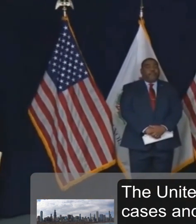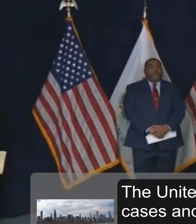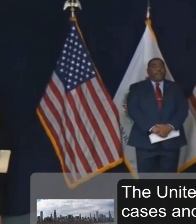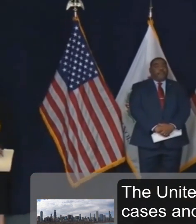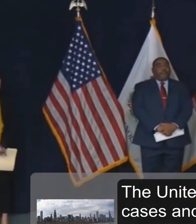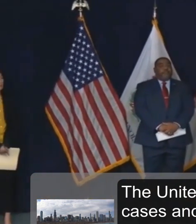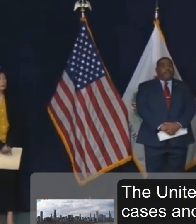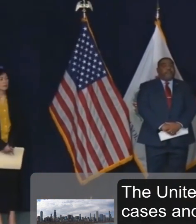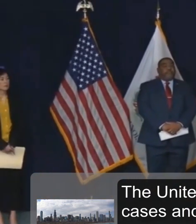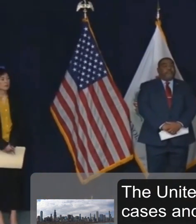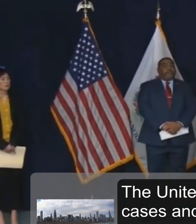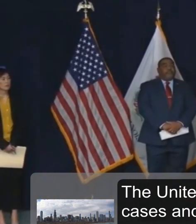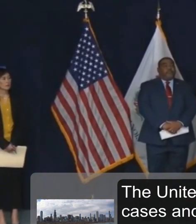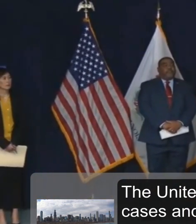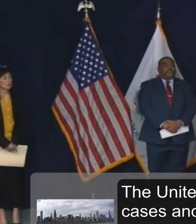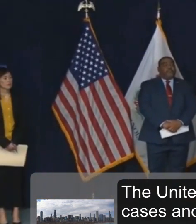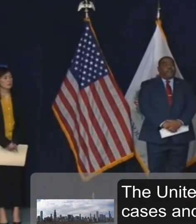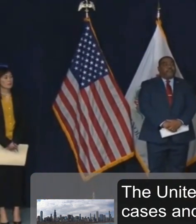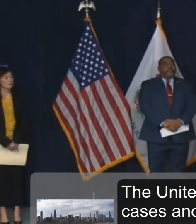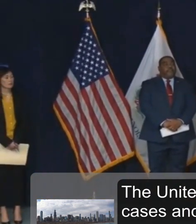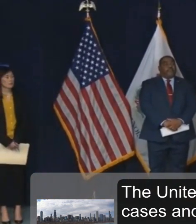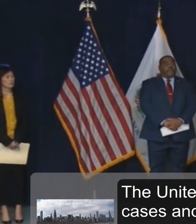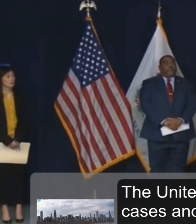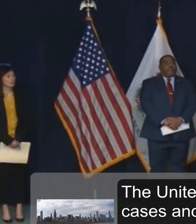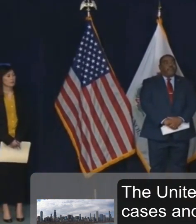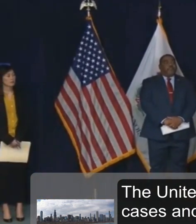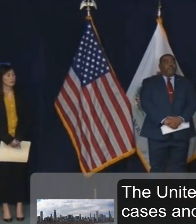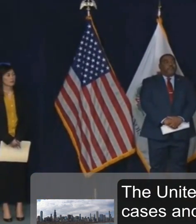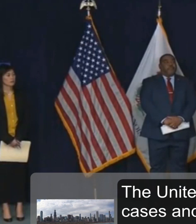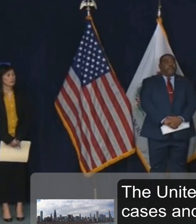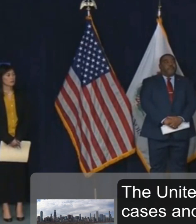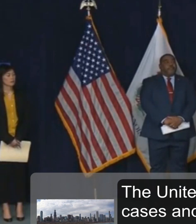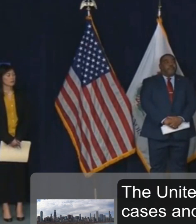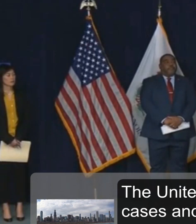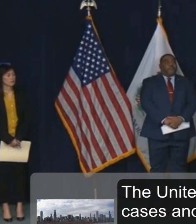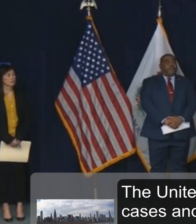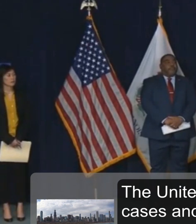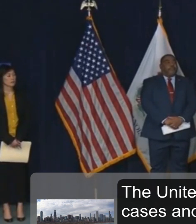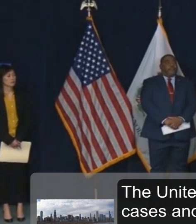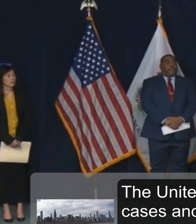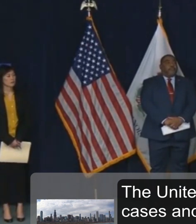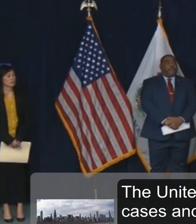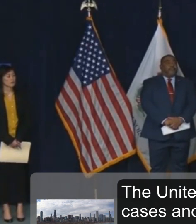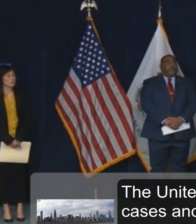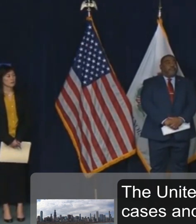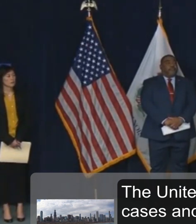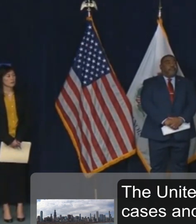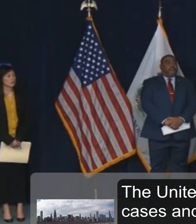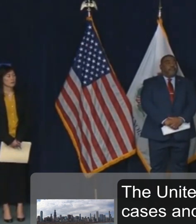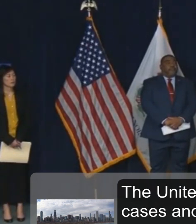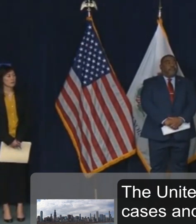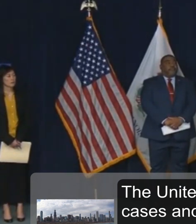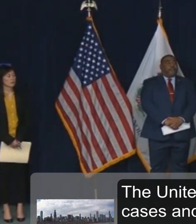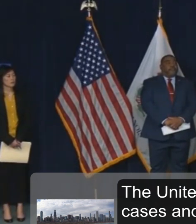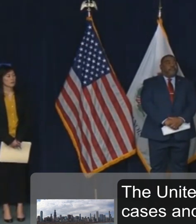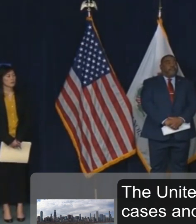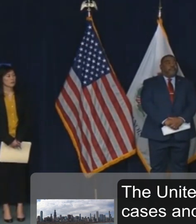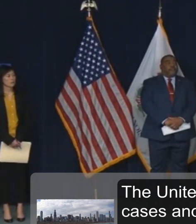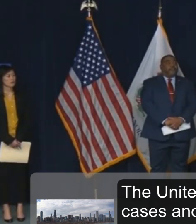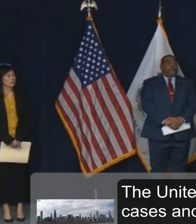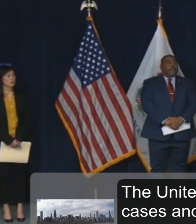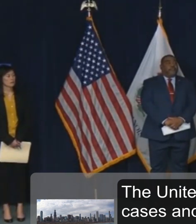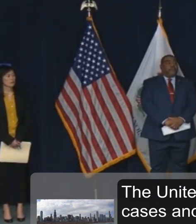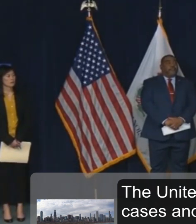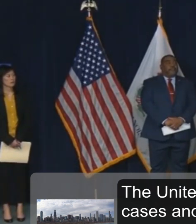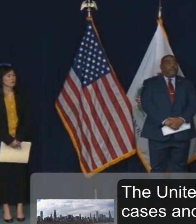enter these places. The natural movement of people who need to and leave these places